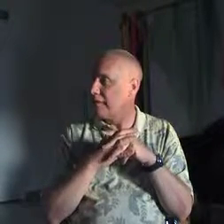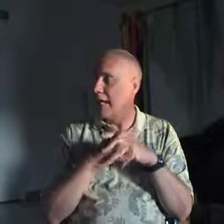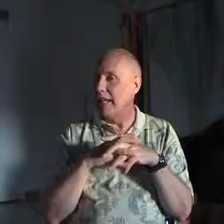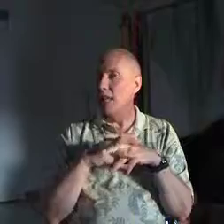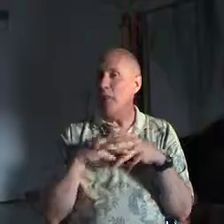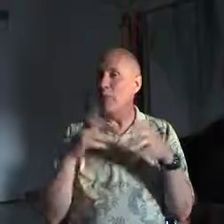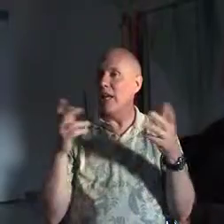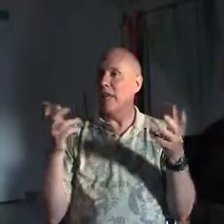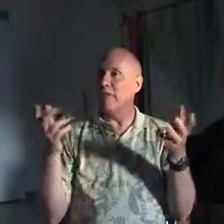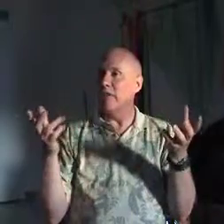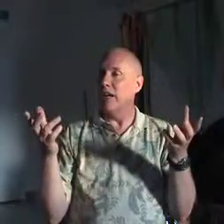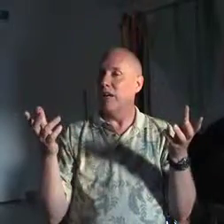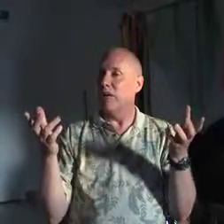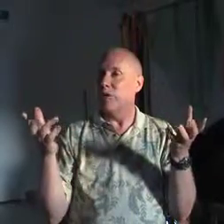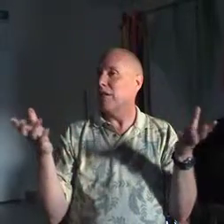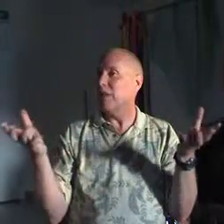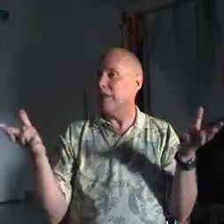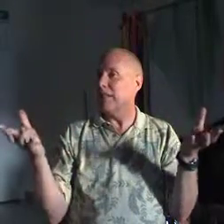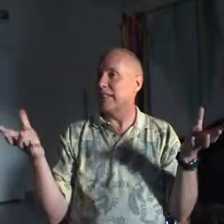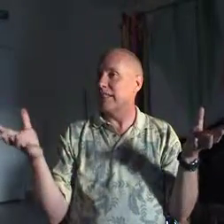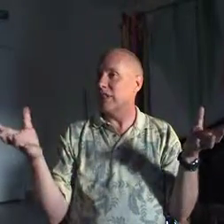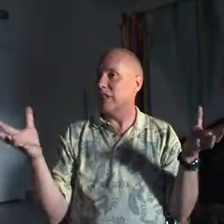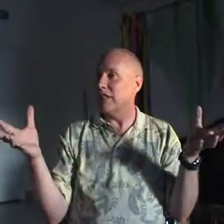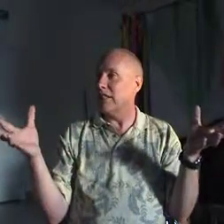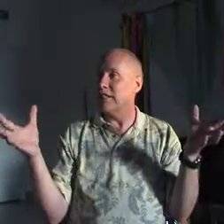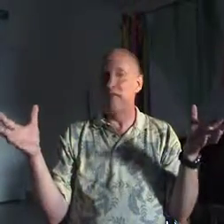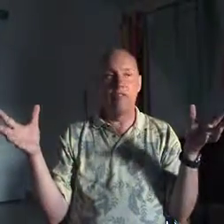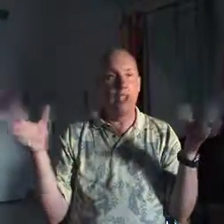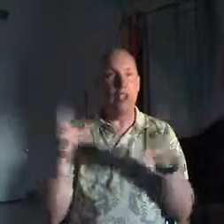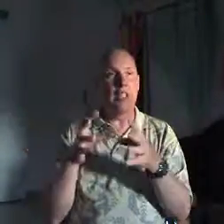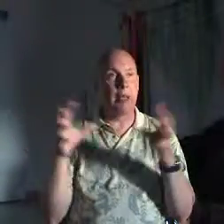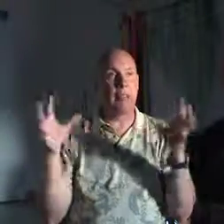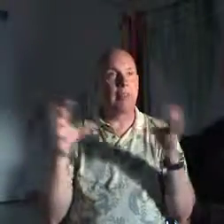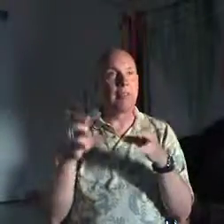Now we have quantum physics teaching us the very same thing.